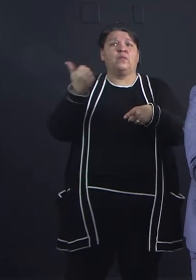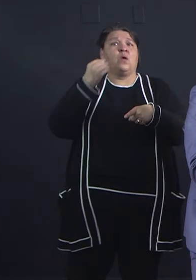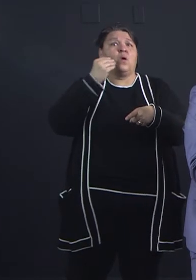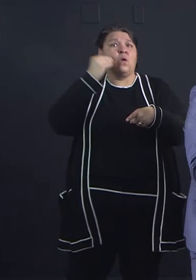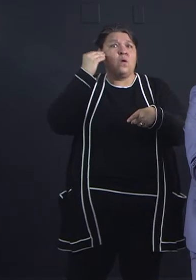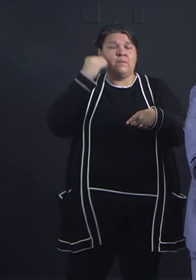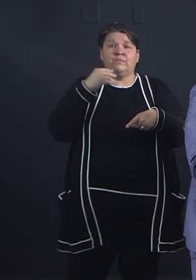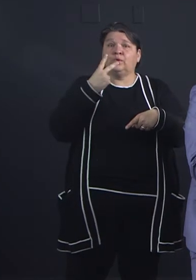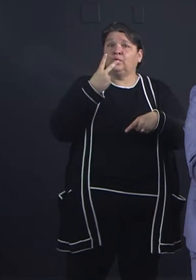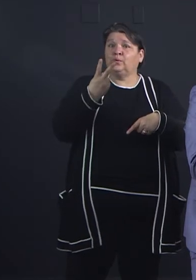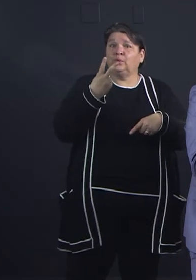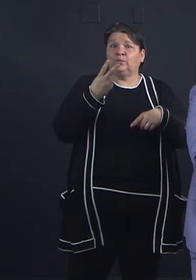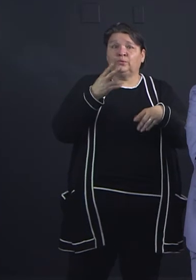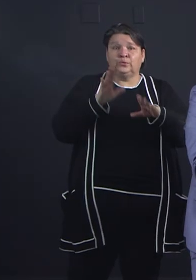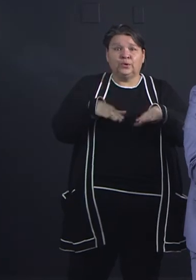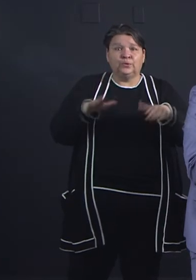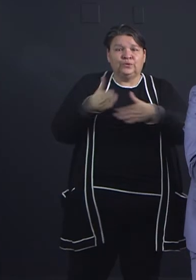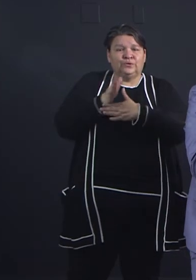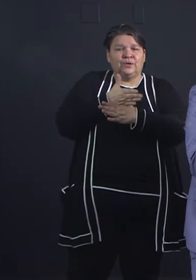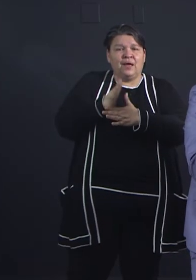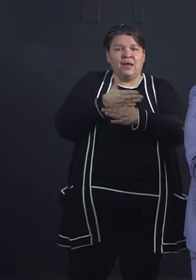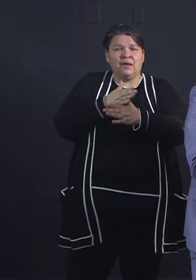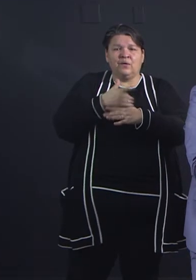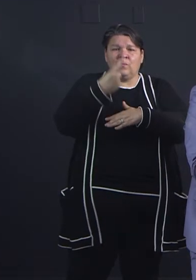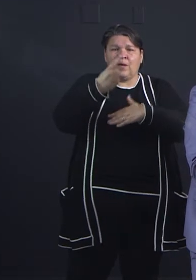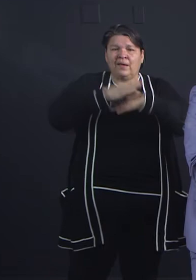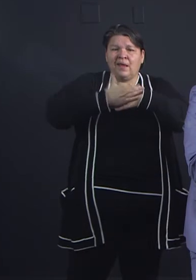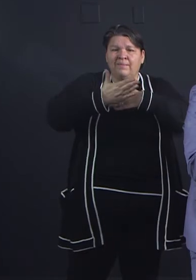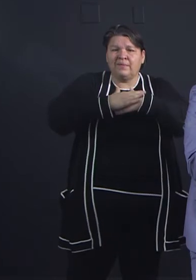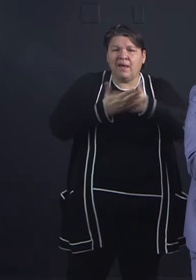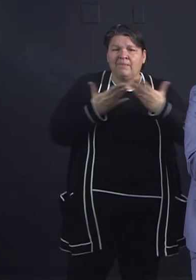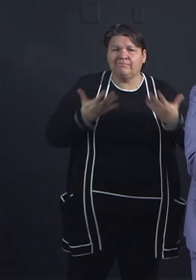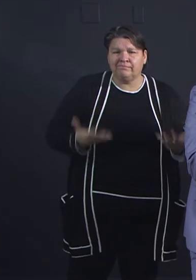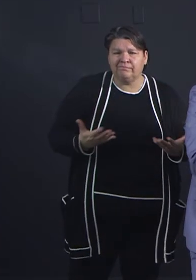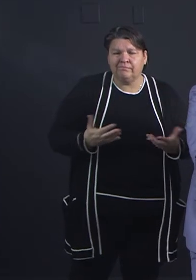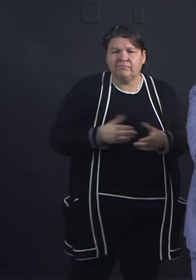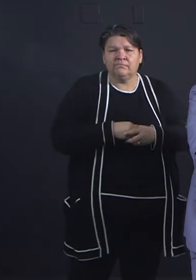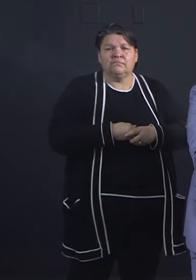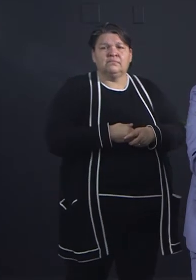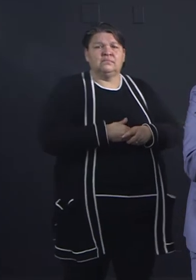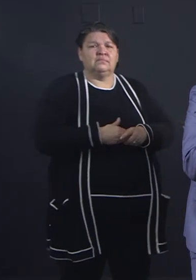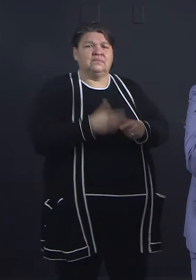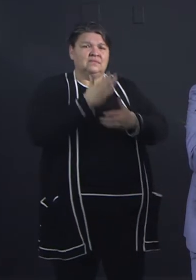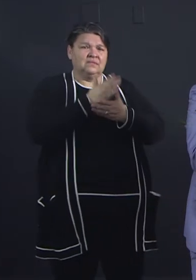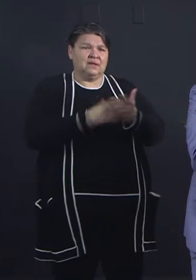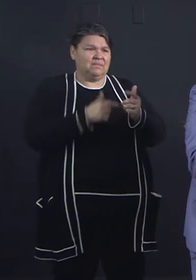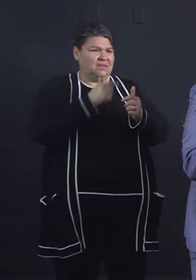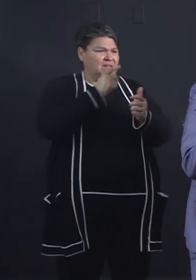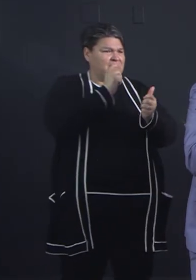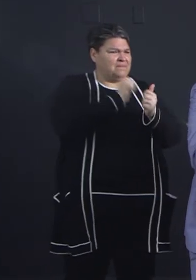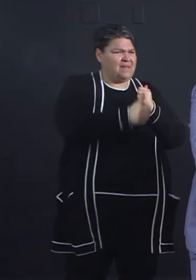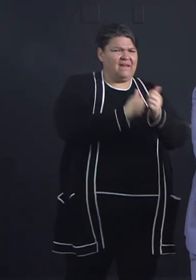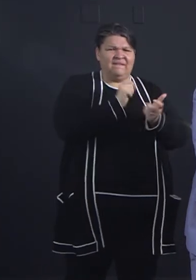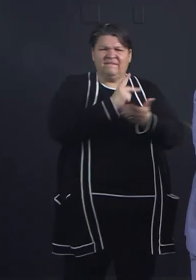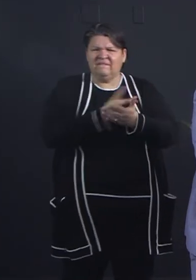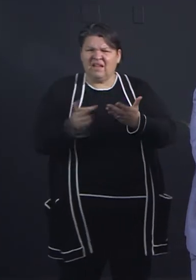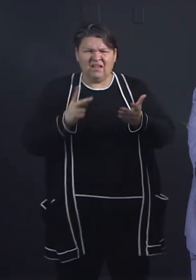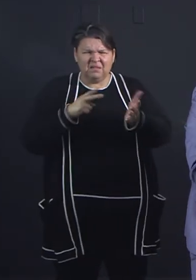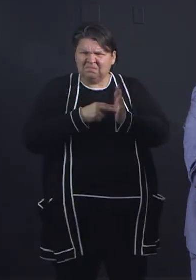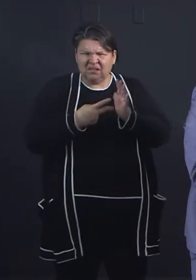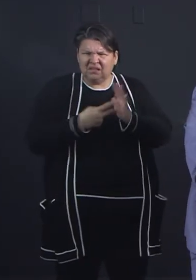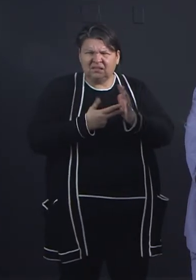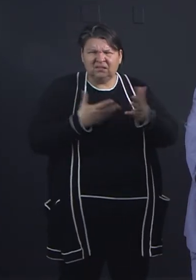We ask our teachers, pass fail doesn't mean lower your standards. It's still an opportunity to give feedback, to give a lot of feedback.